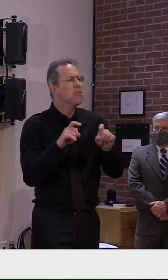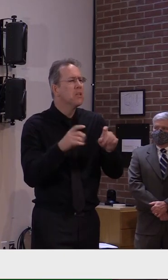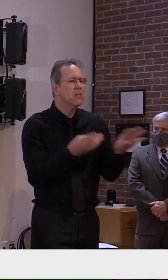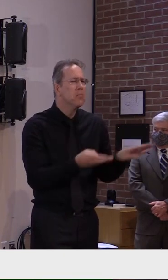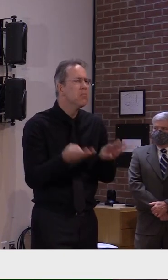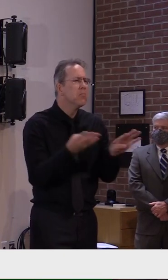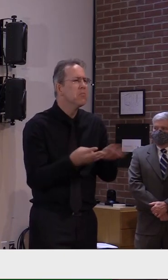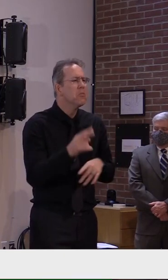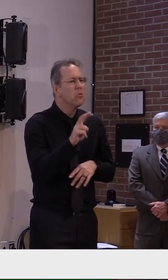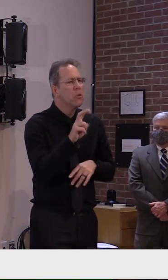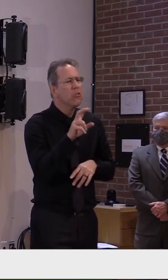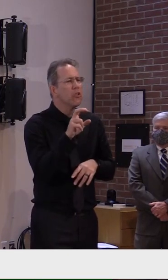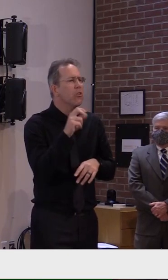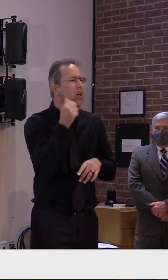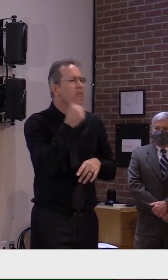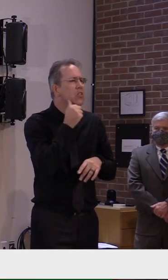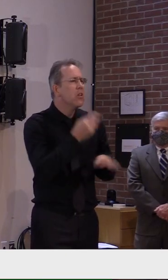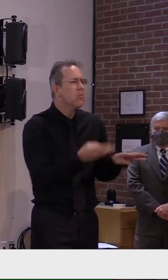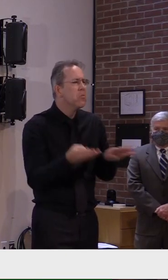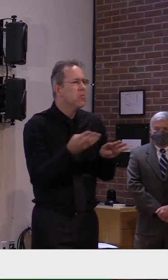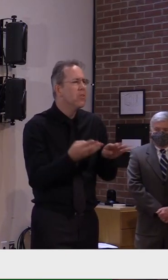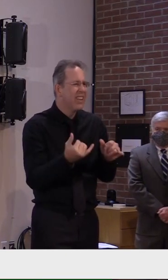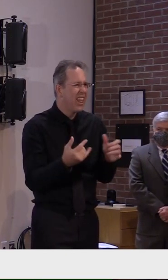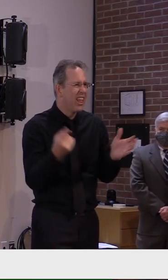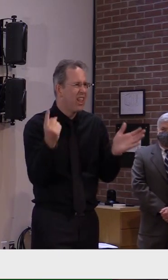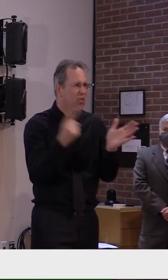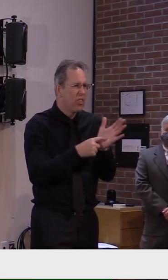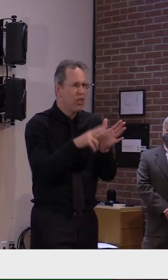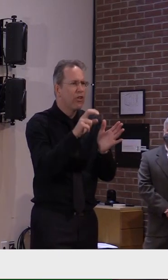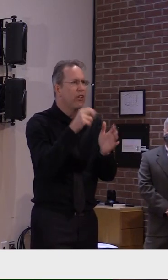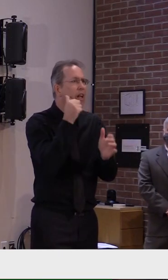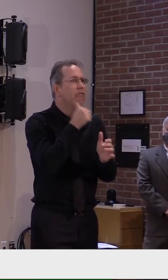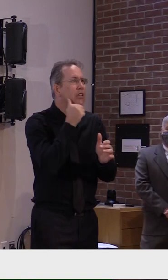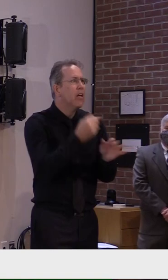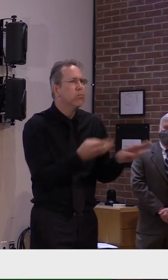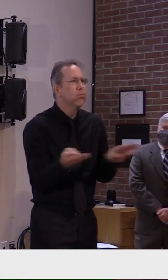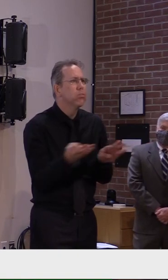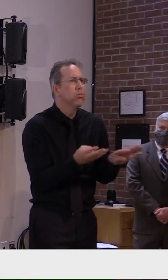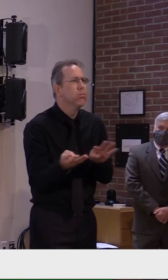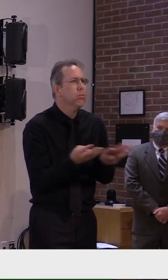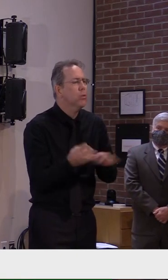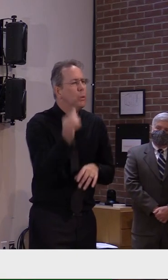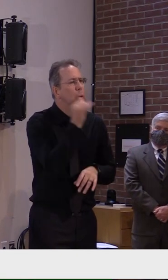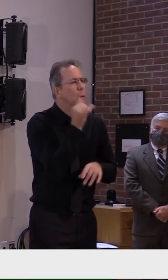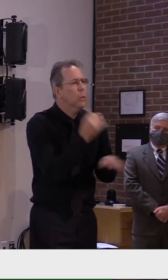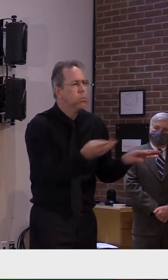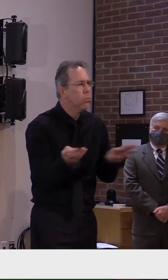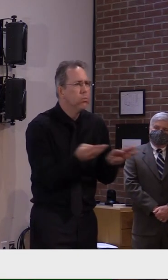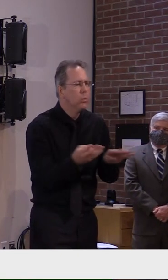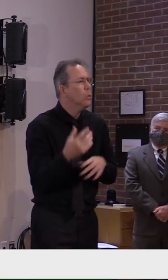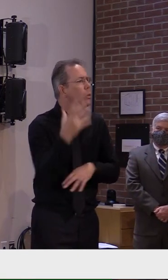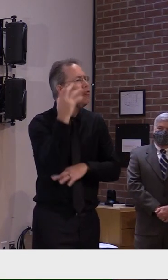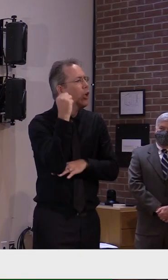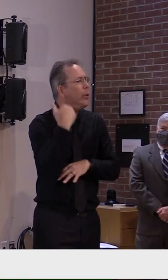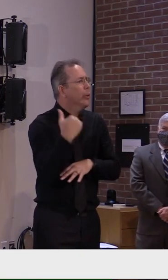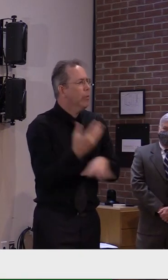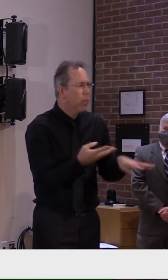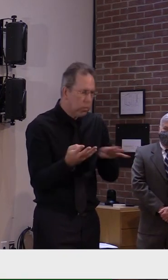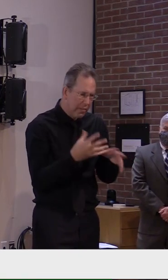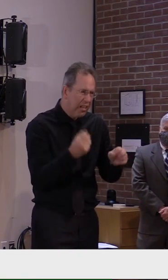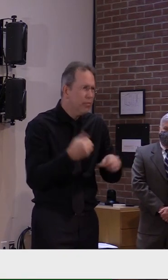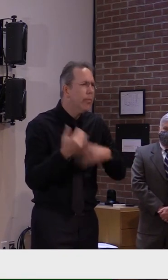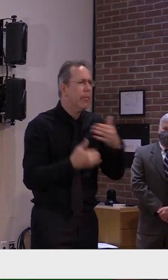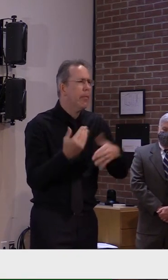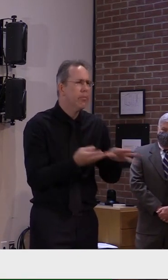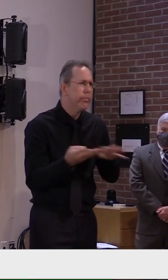of 1,300 in a day. So they've done a lot of, they've made a lot of changes, and obviously